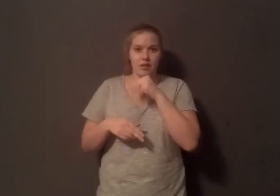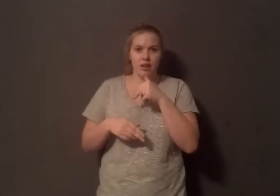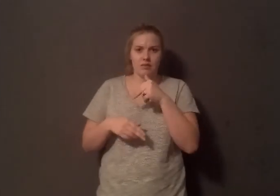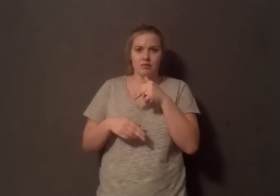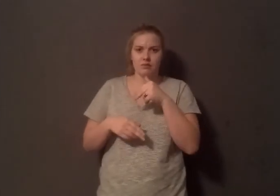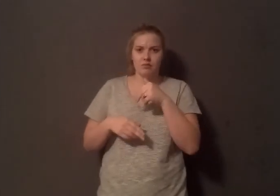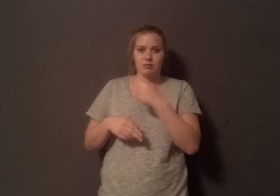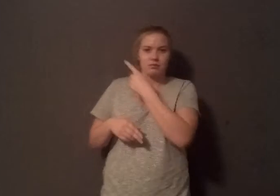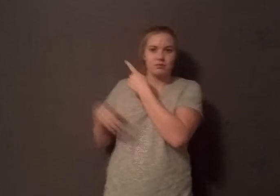everyone about this?